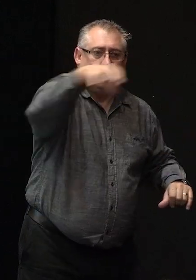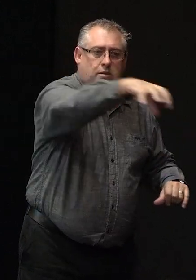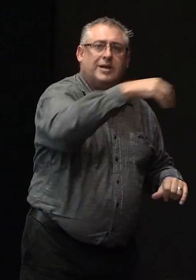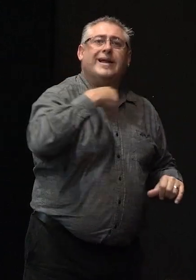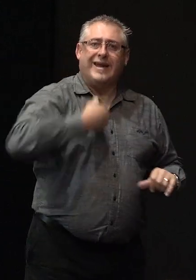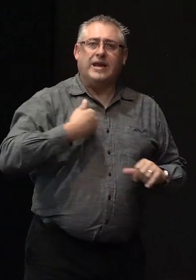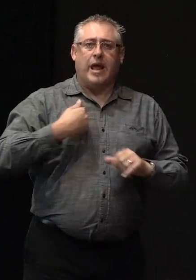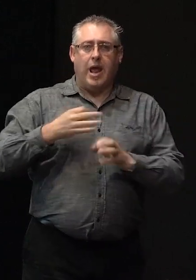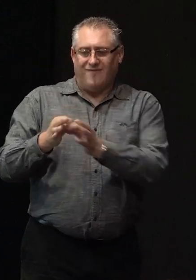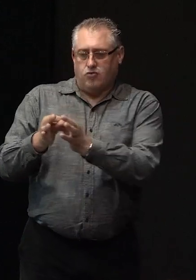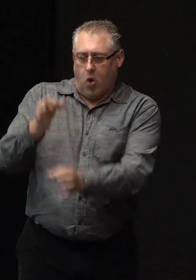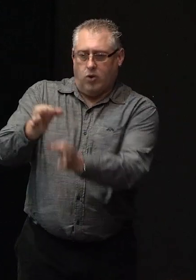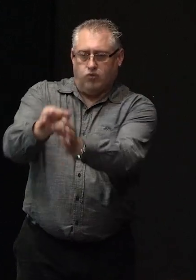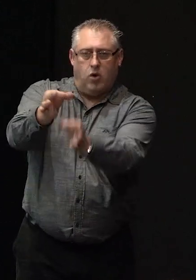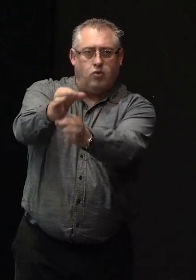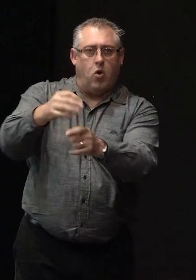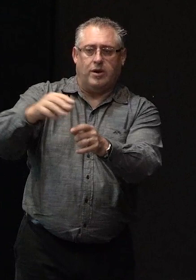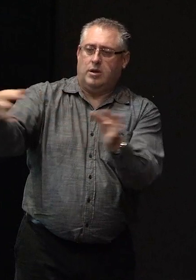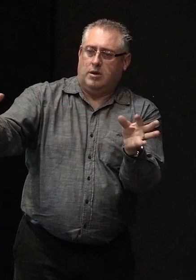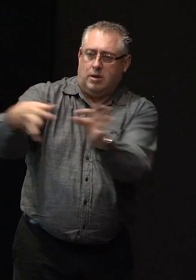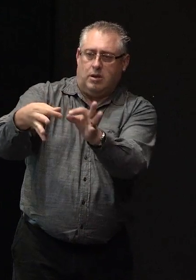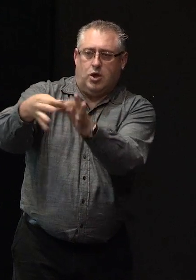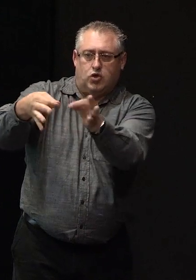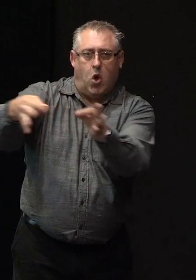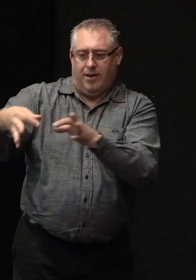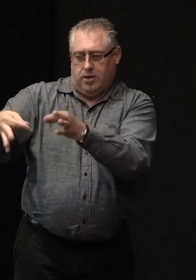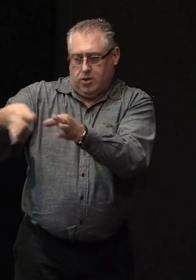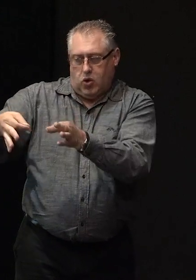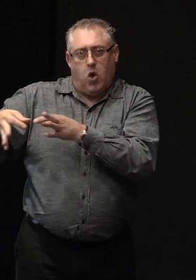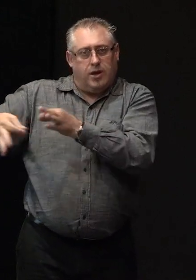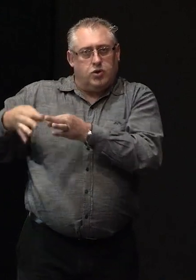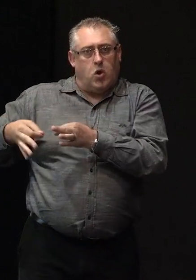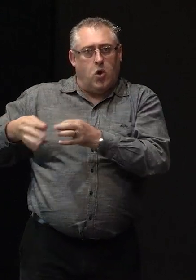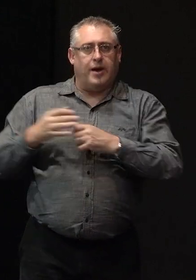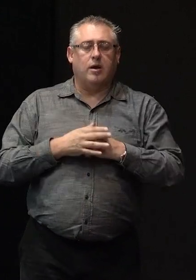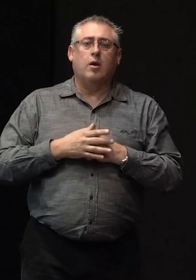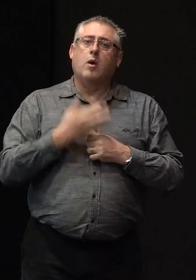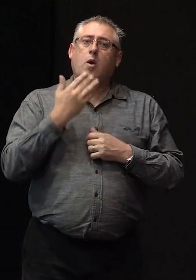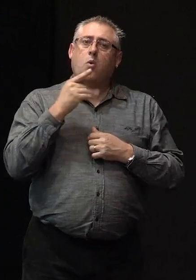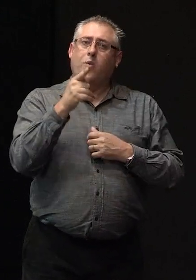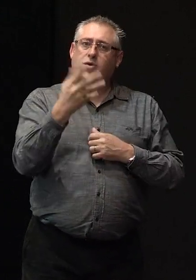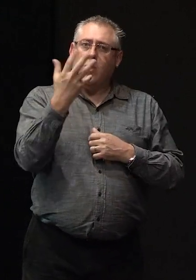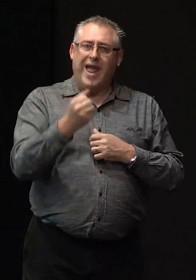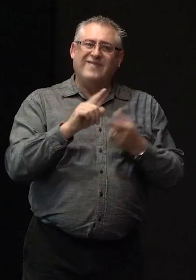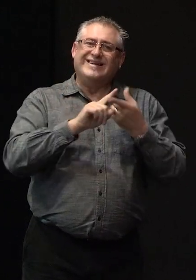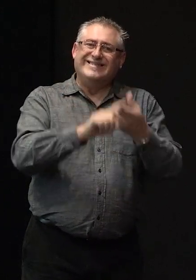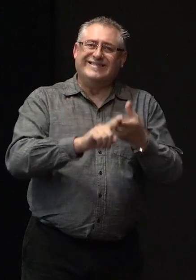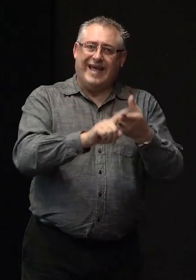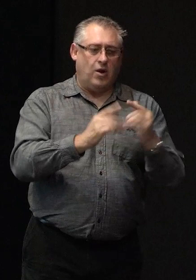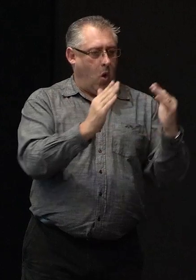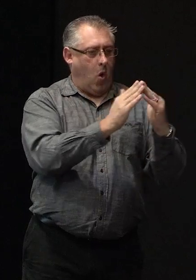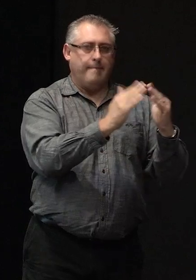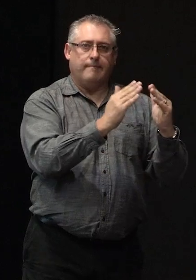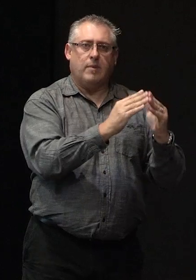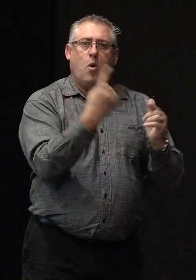reinforcing rods in and you would need to tie that in to the mesh now where you've got an existing situation where a